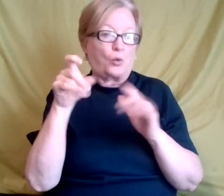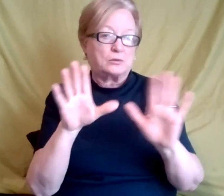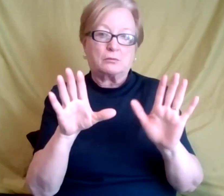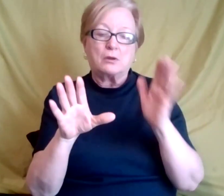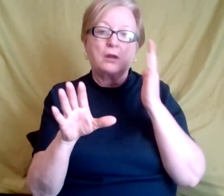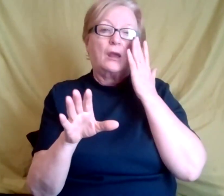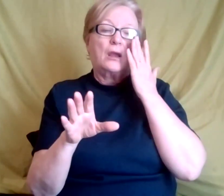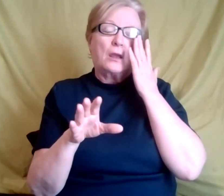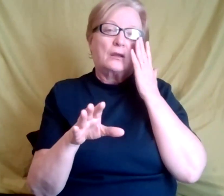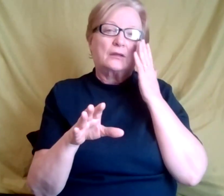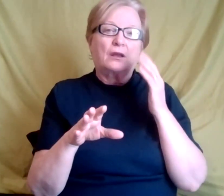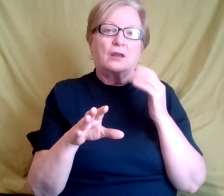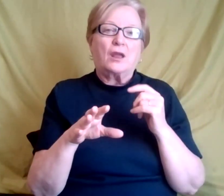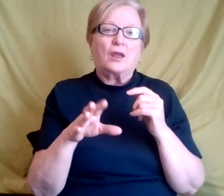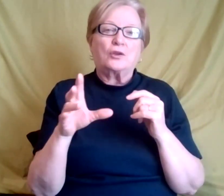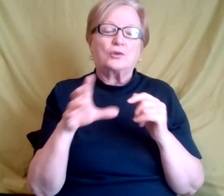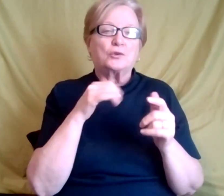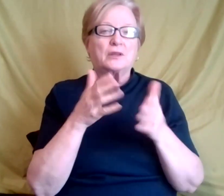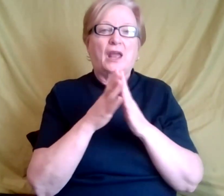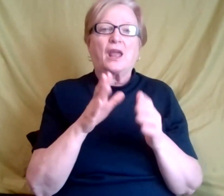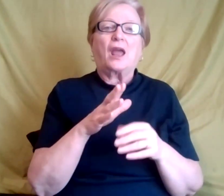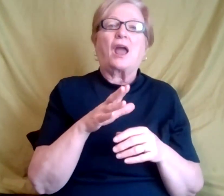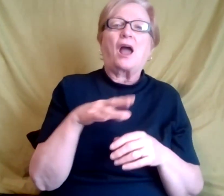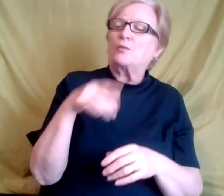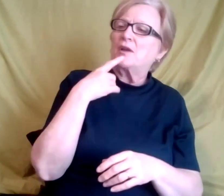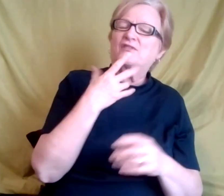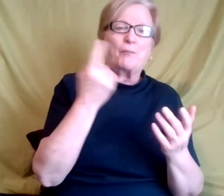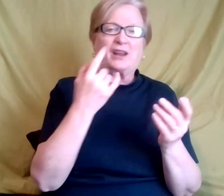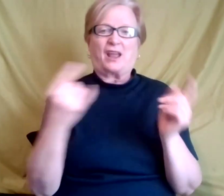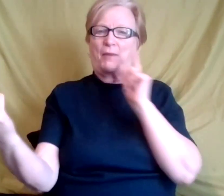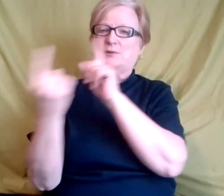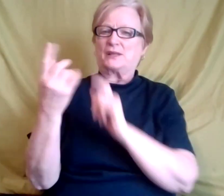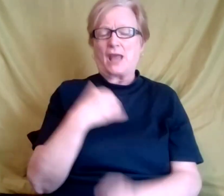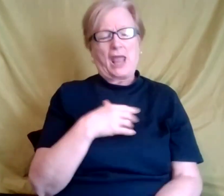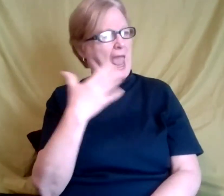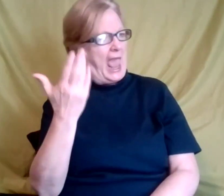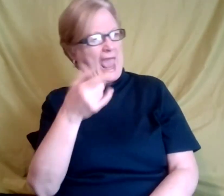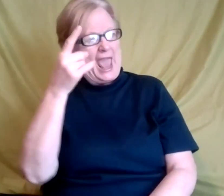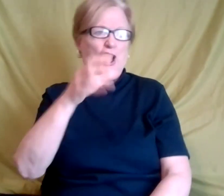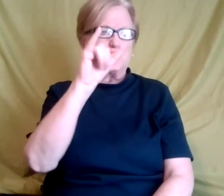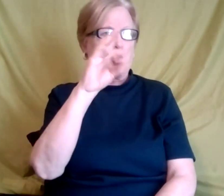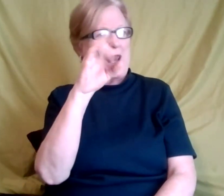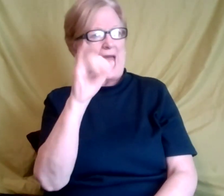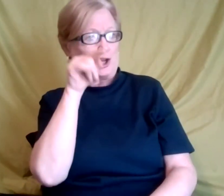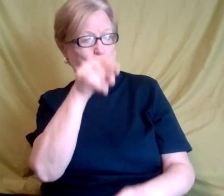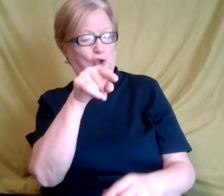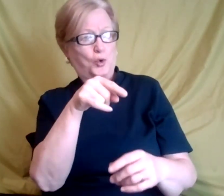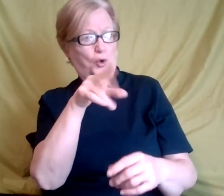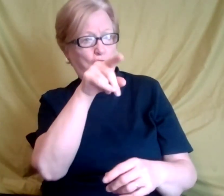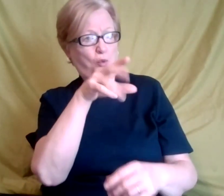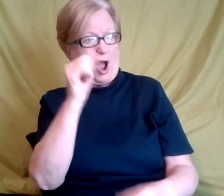Are you, are you autistic Yolanda? If someone were to say that to me, um, you know, I would be like, huh, what?